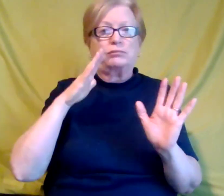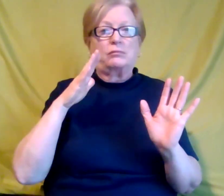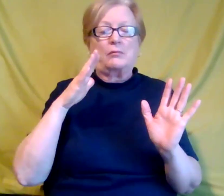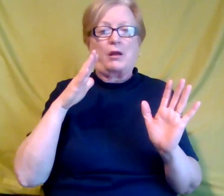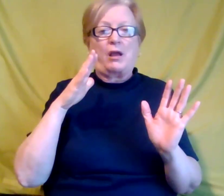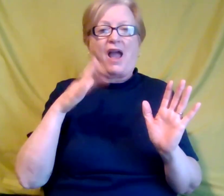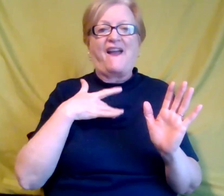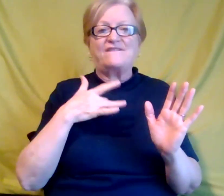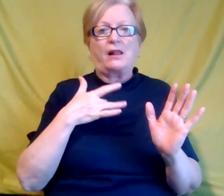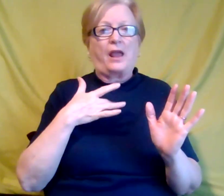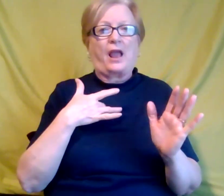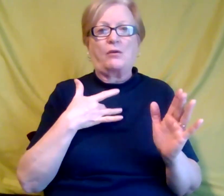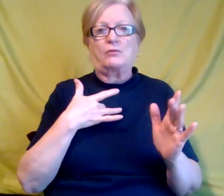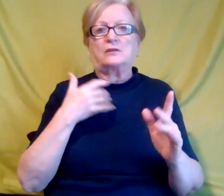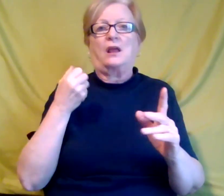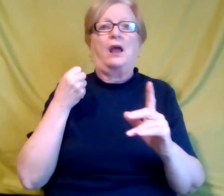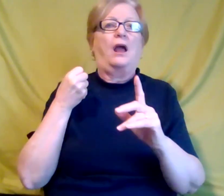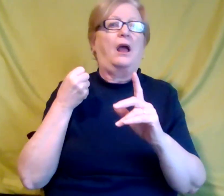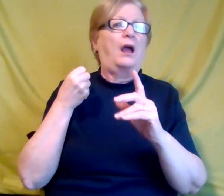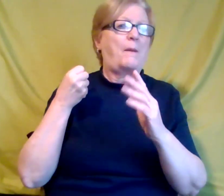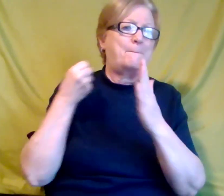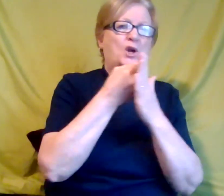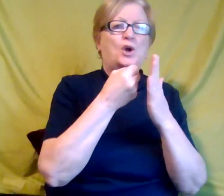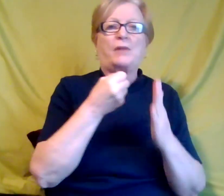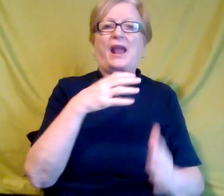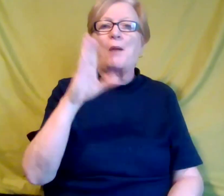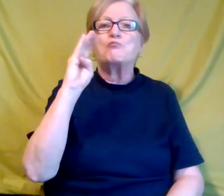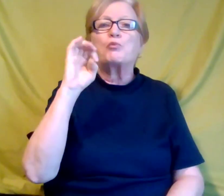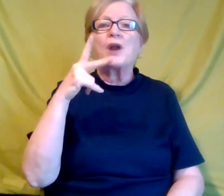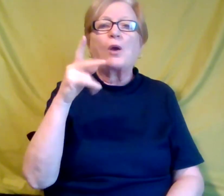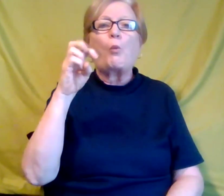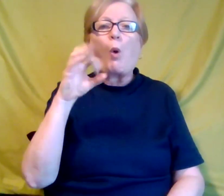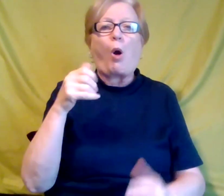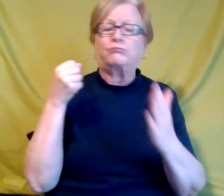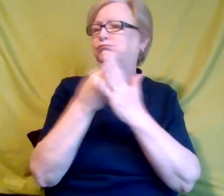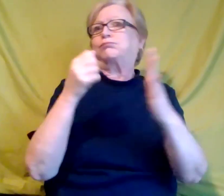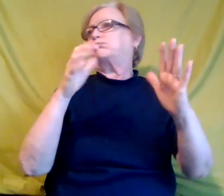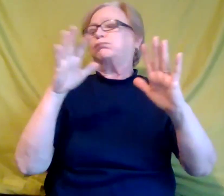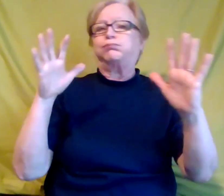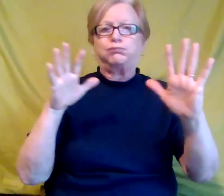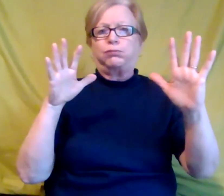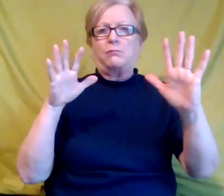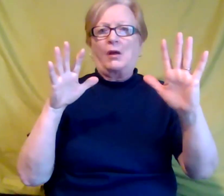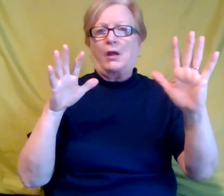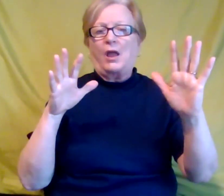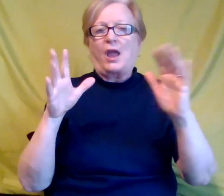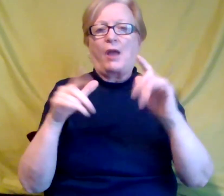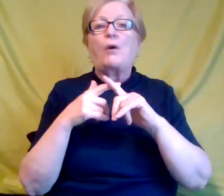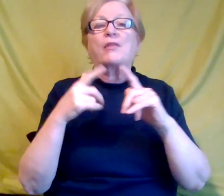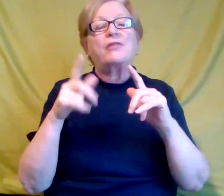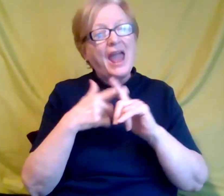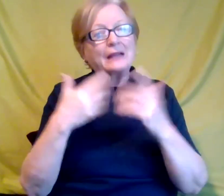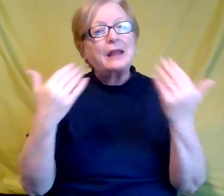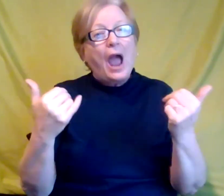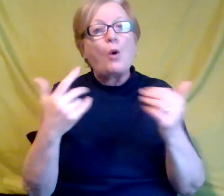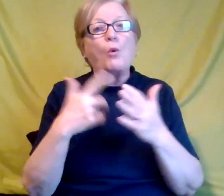hitting a brick wall and because it was so much that was going on. So now, so then what I would start